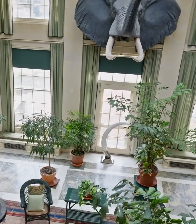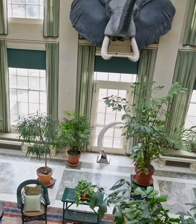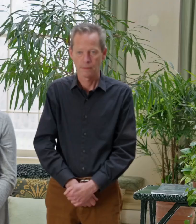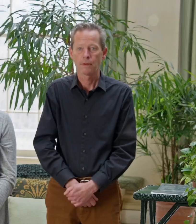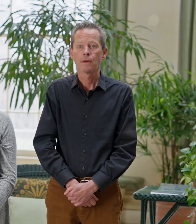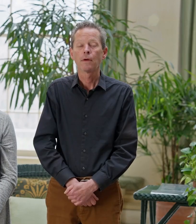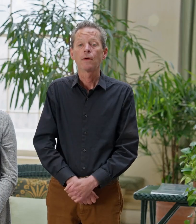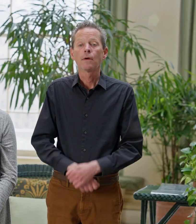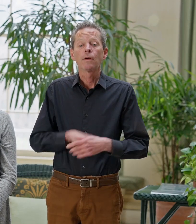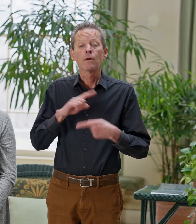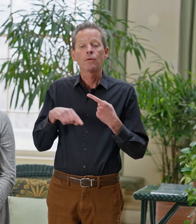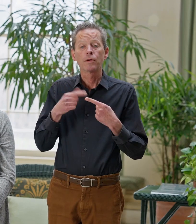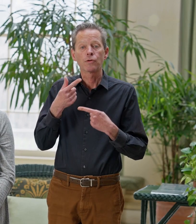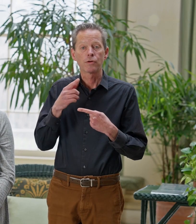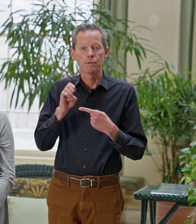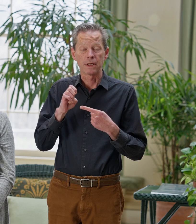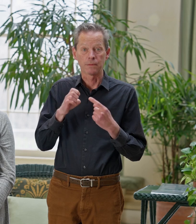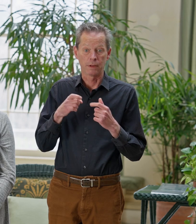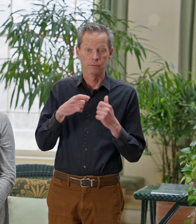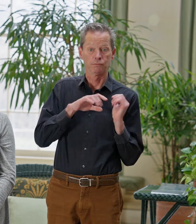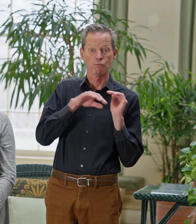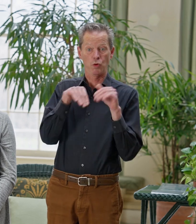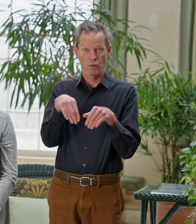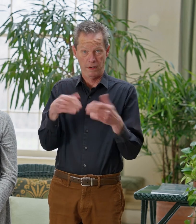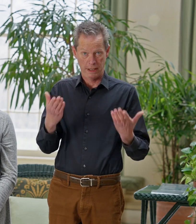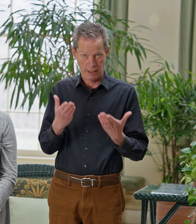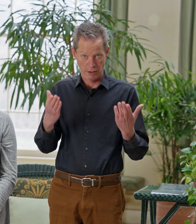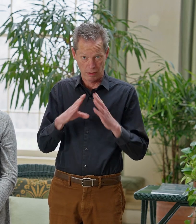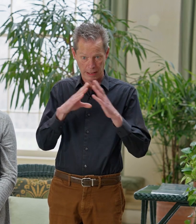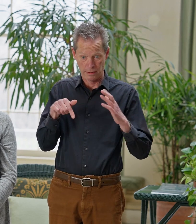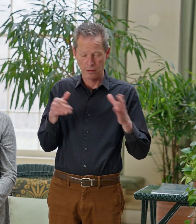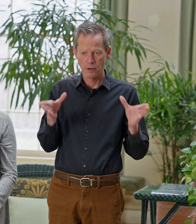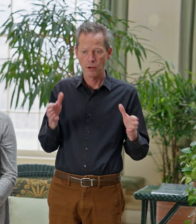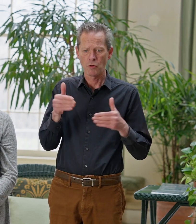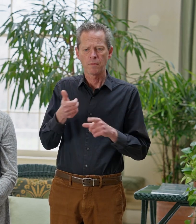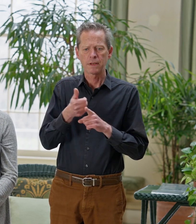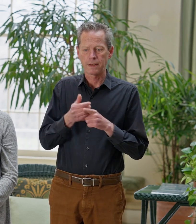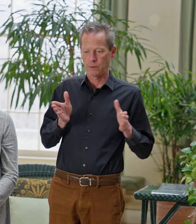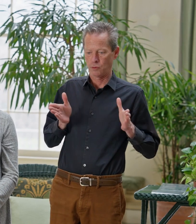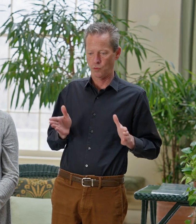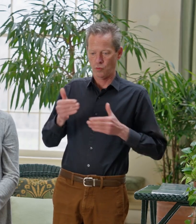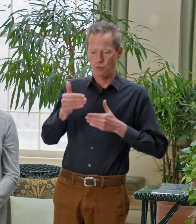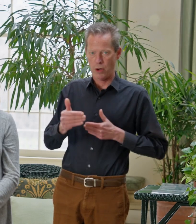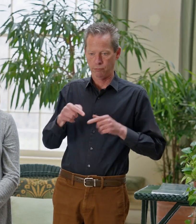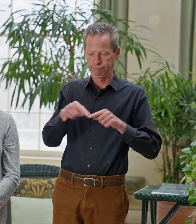When George Eastman first moved into the house, this room was a square. It was 30 by 30.